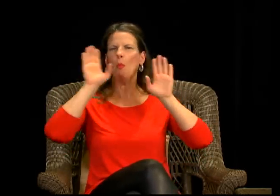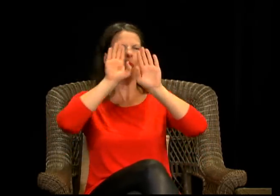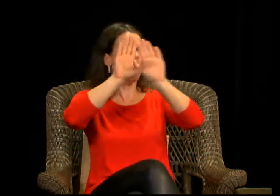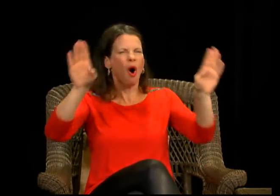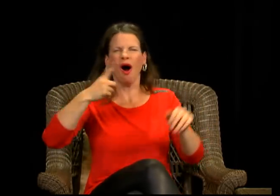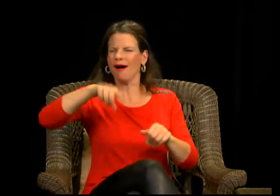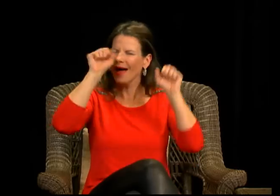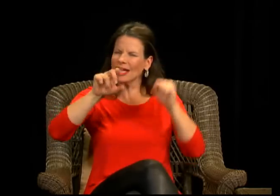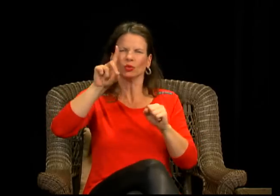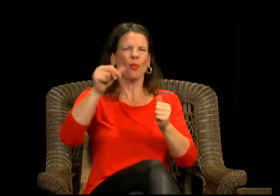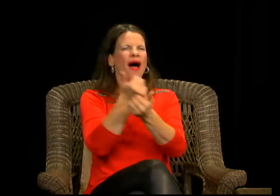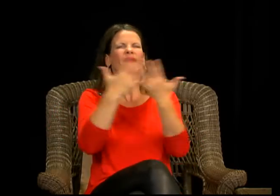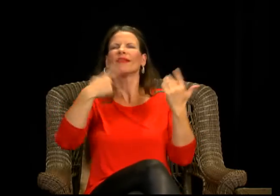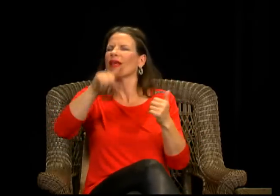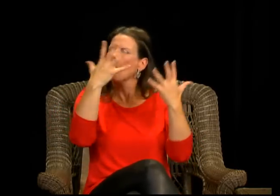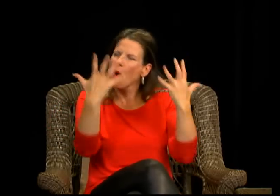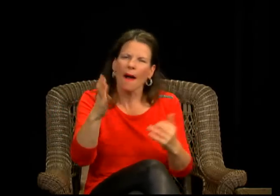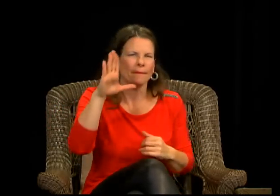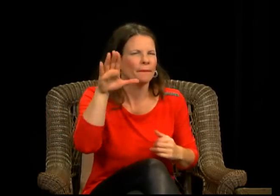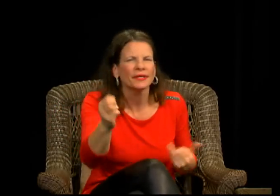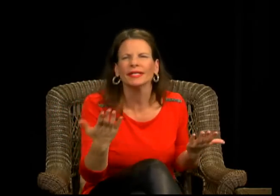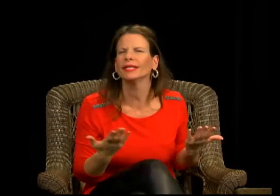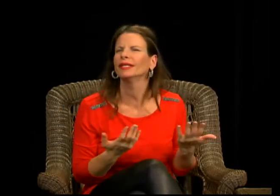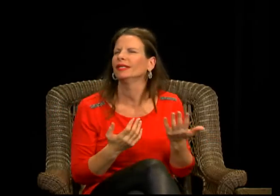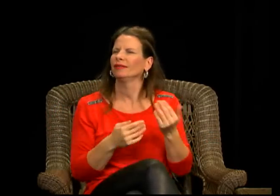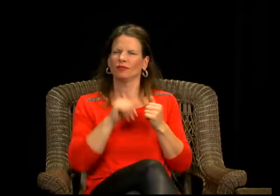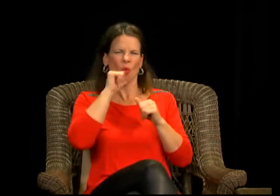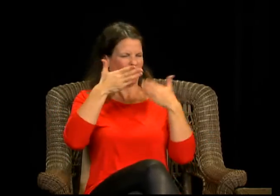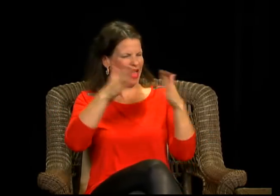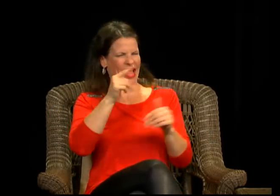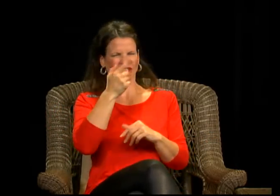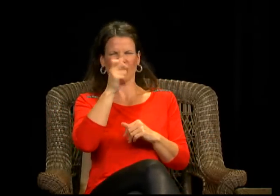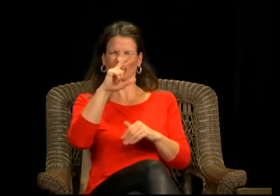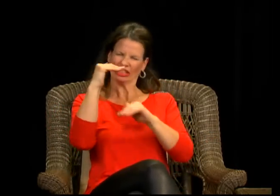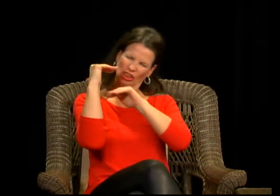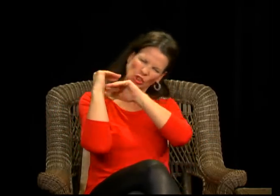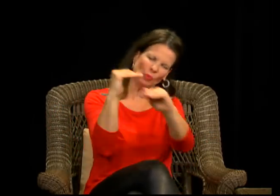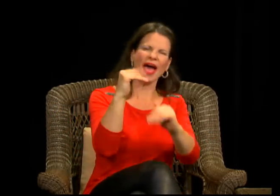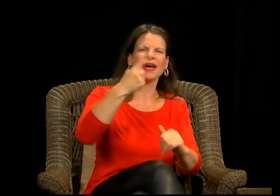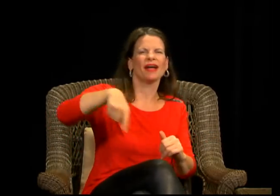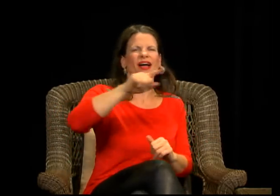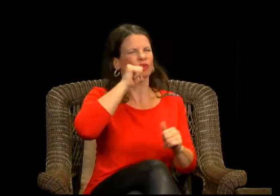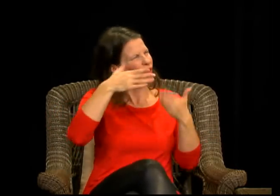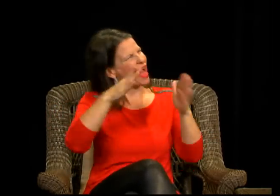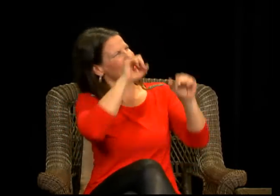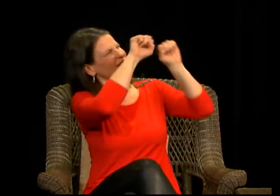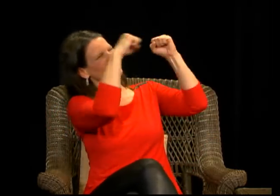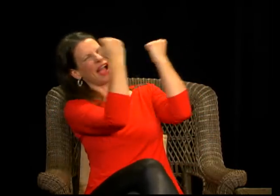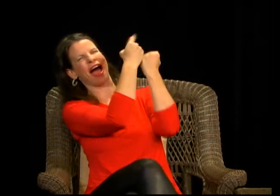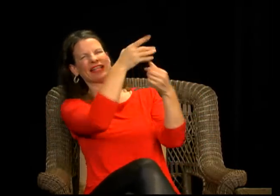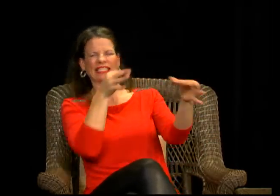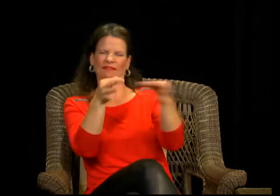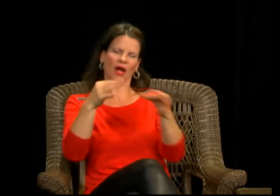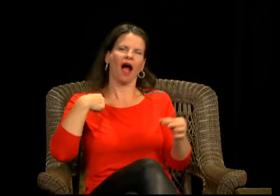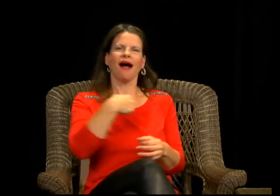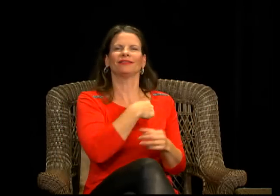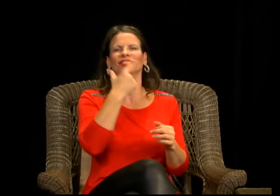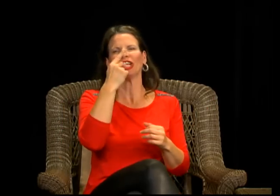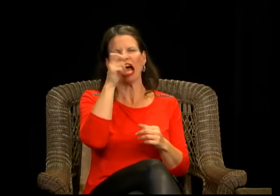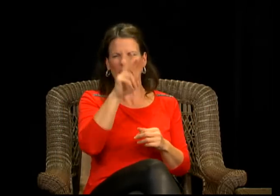traditionally dominated very much by men that just goes to show that really you can be whatever you want to be that no